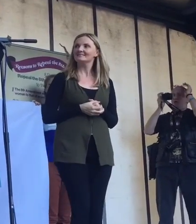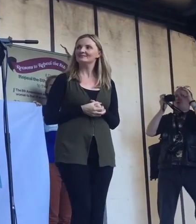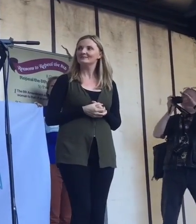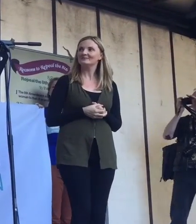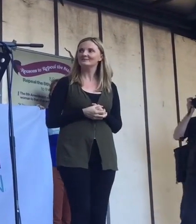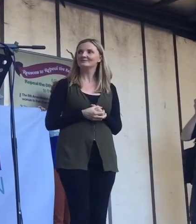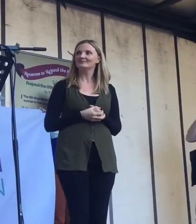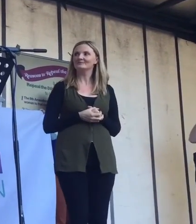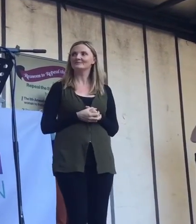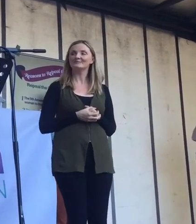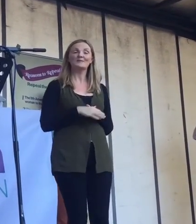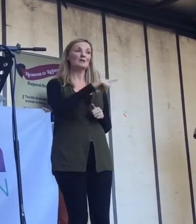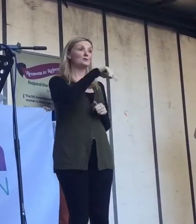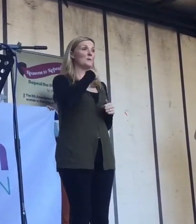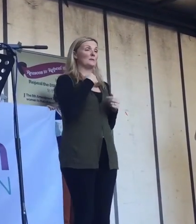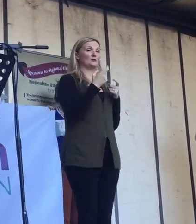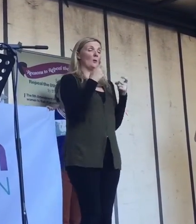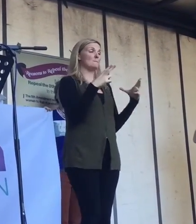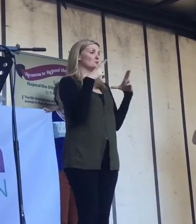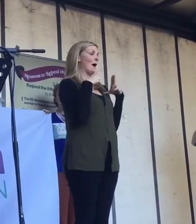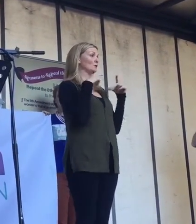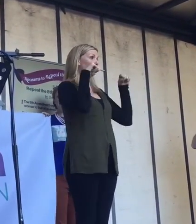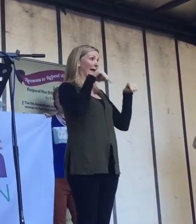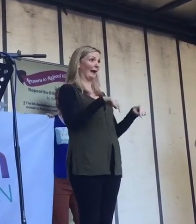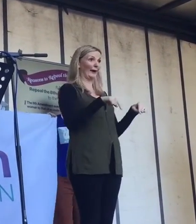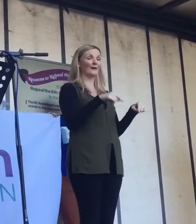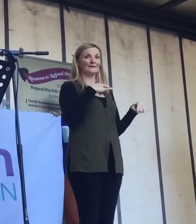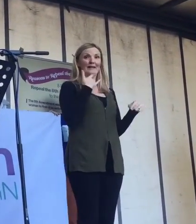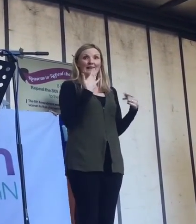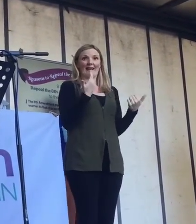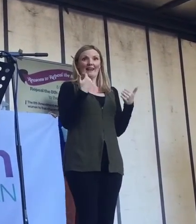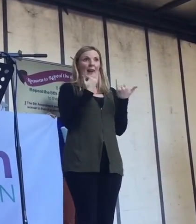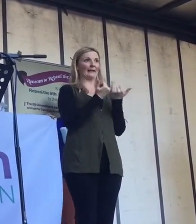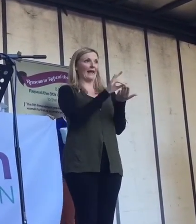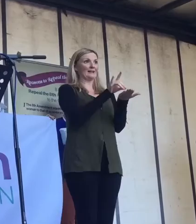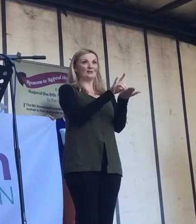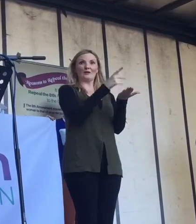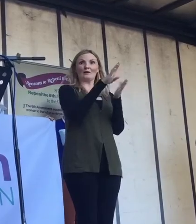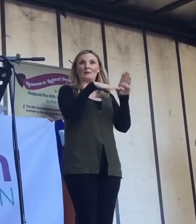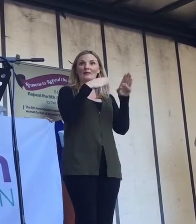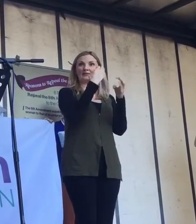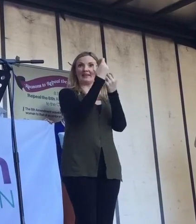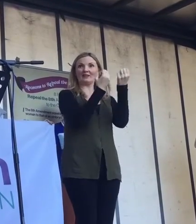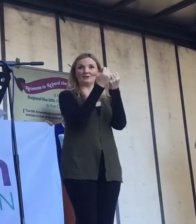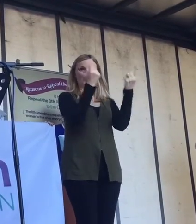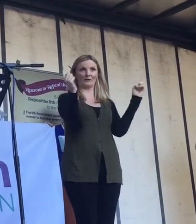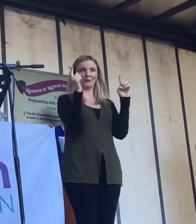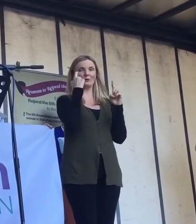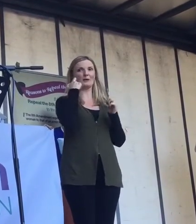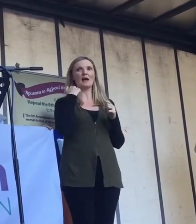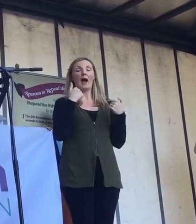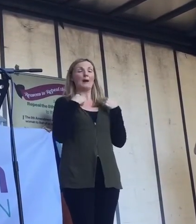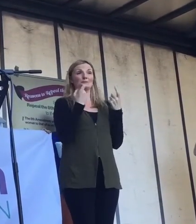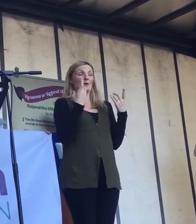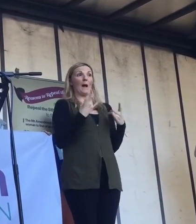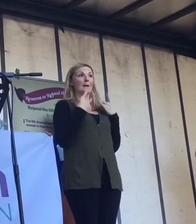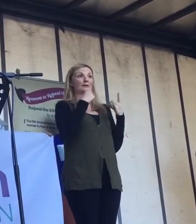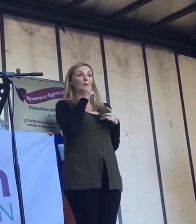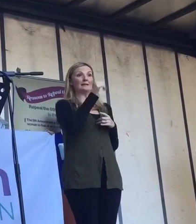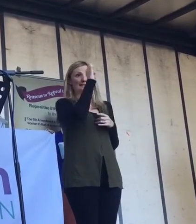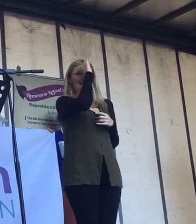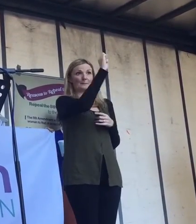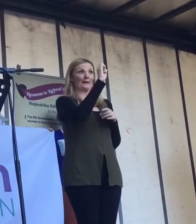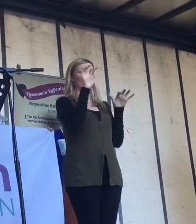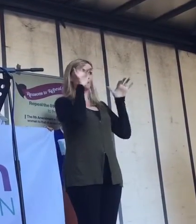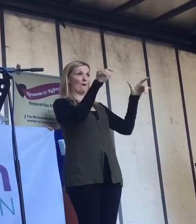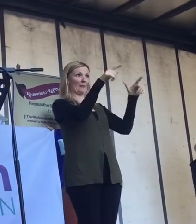Actually, I'm so proud to be here to make history with each one of you I'm so happy and like I didn't expect it to be